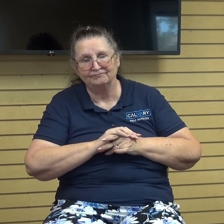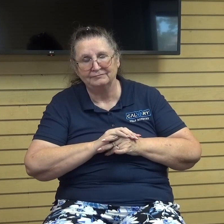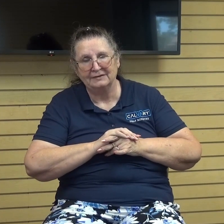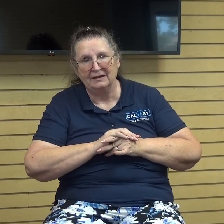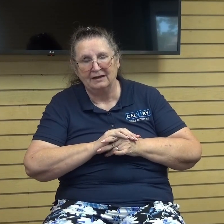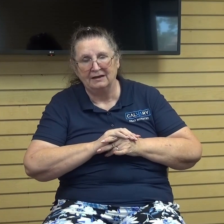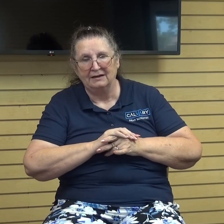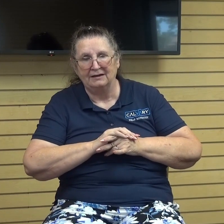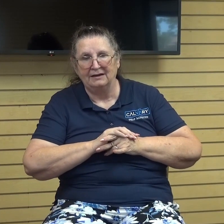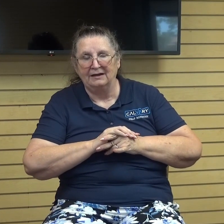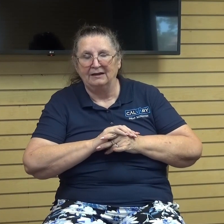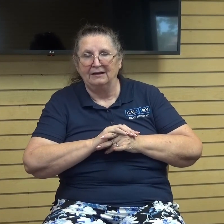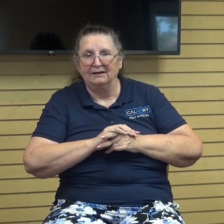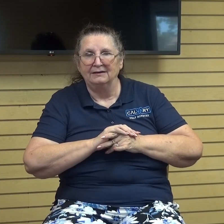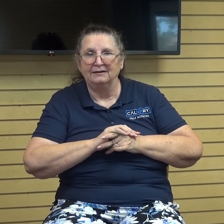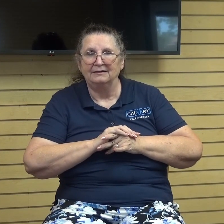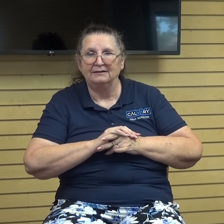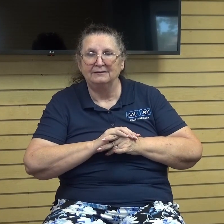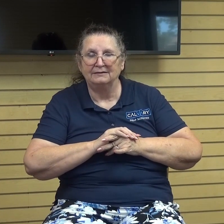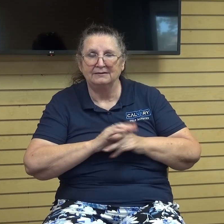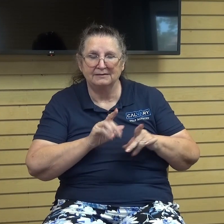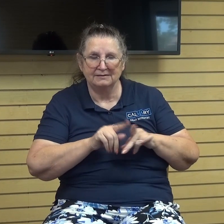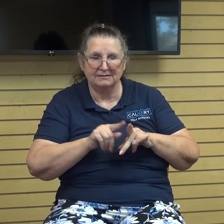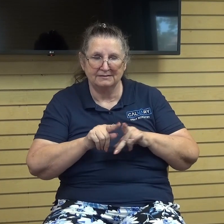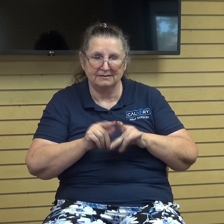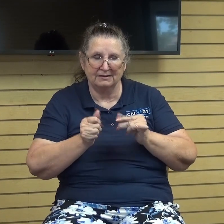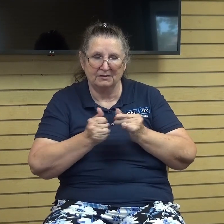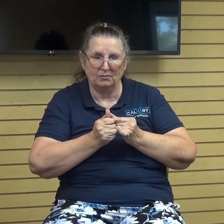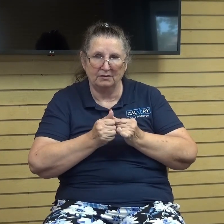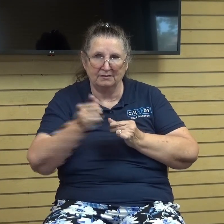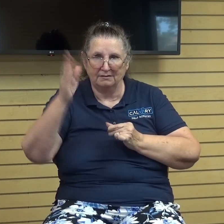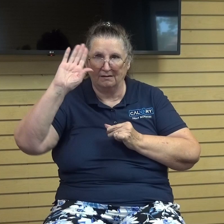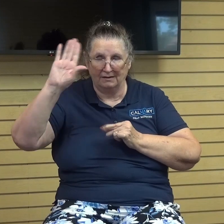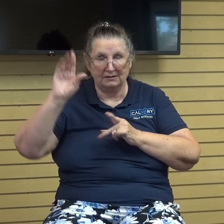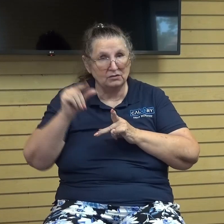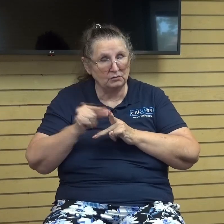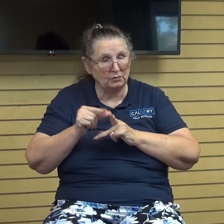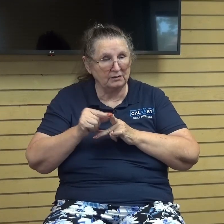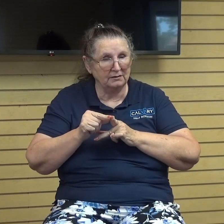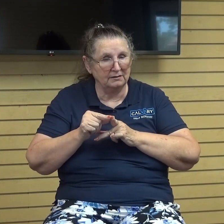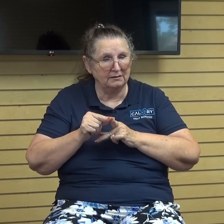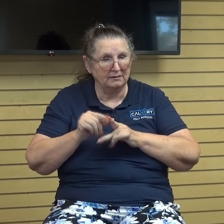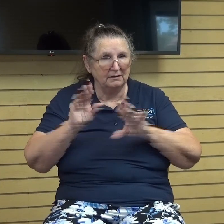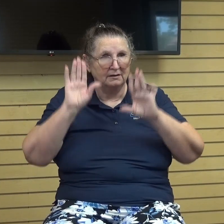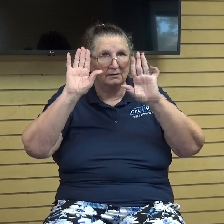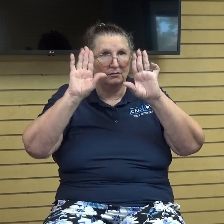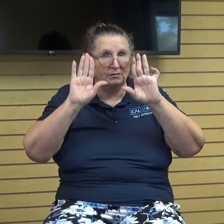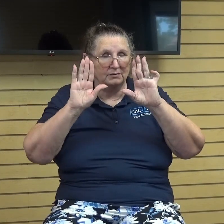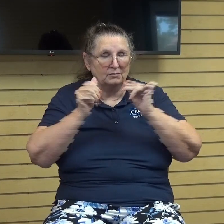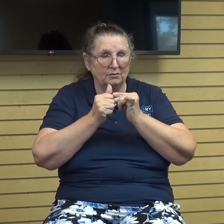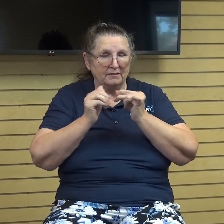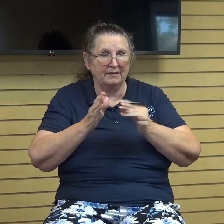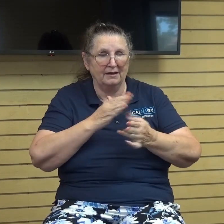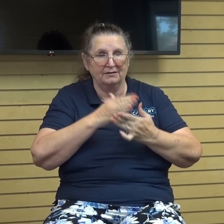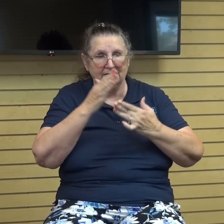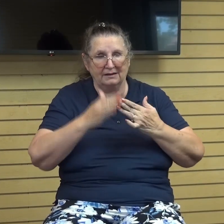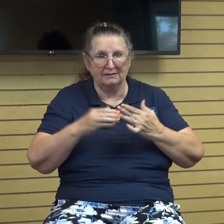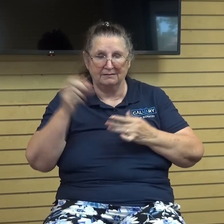at the or it is the same with the word of god the wonders are endless the testimony is endless